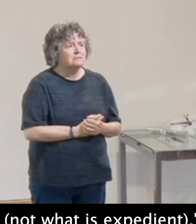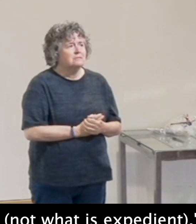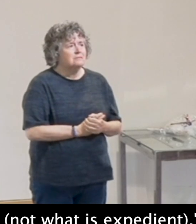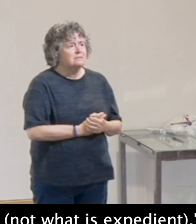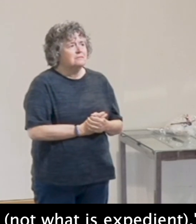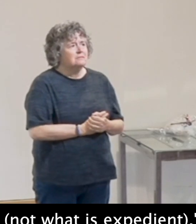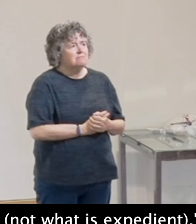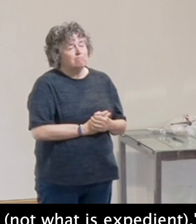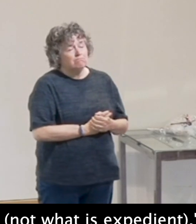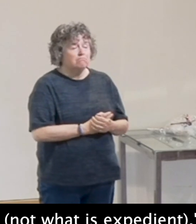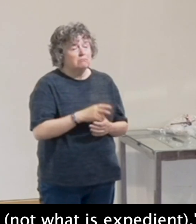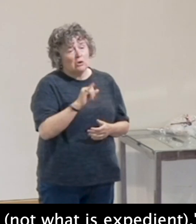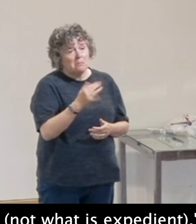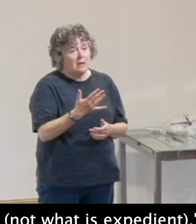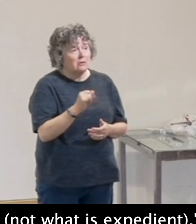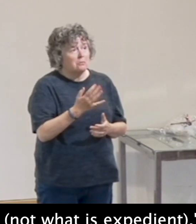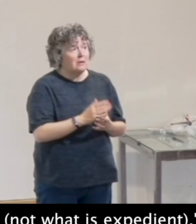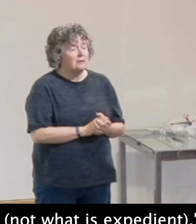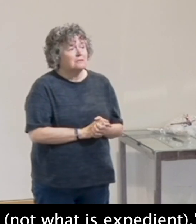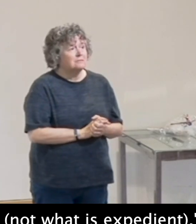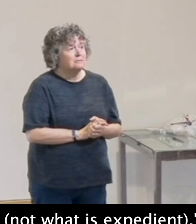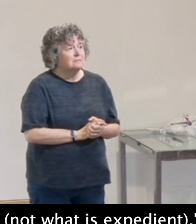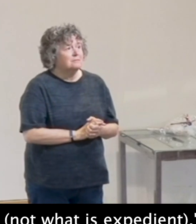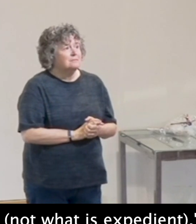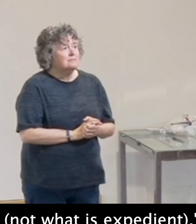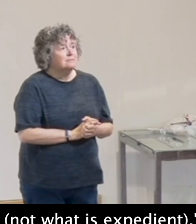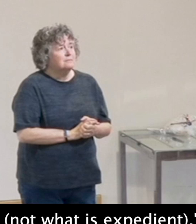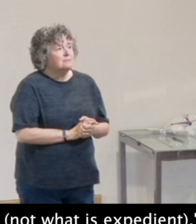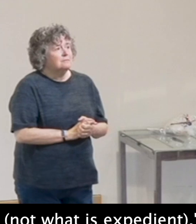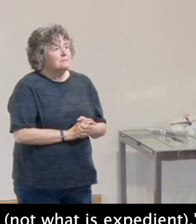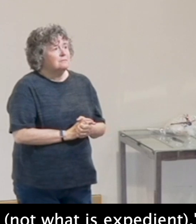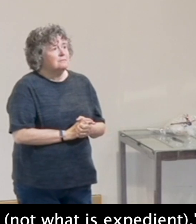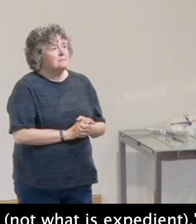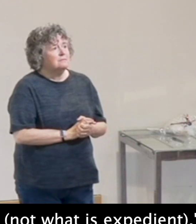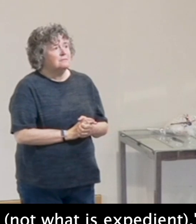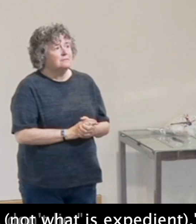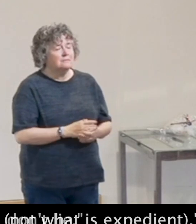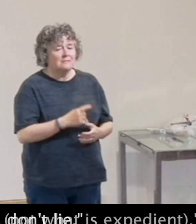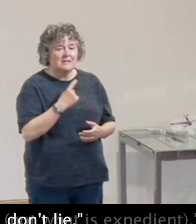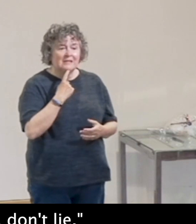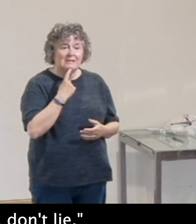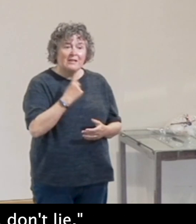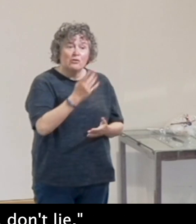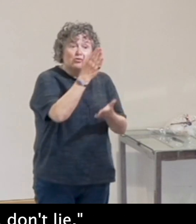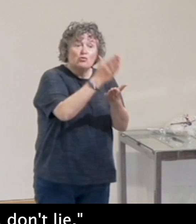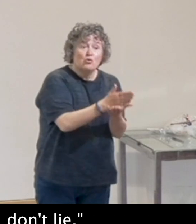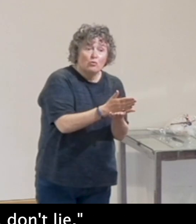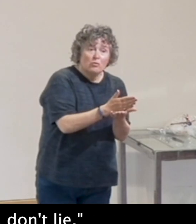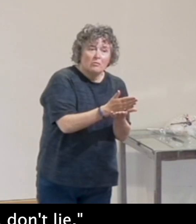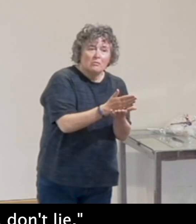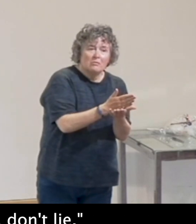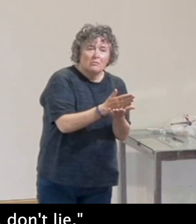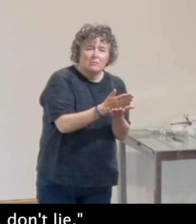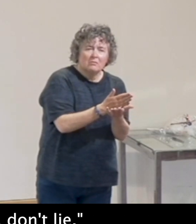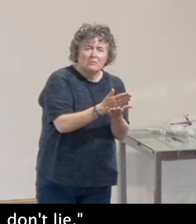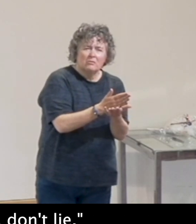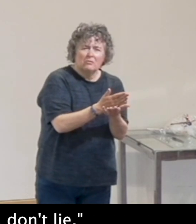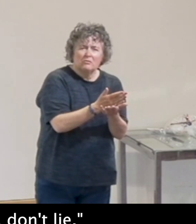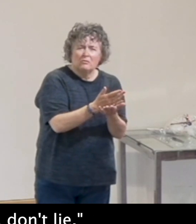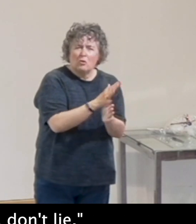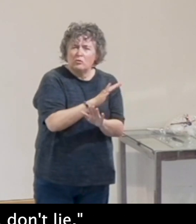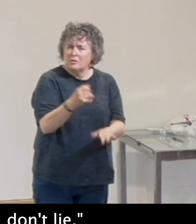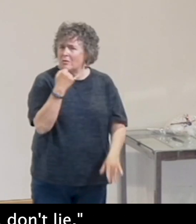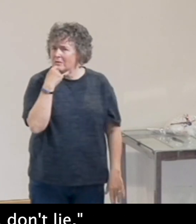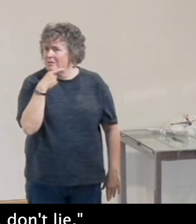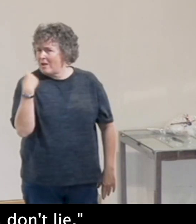it's meaningful. So again, that's okay. This one's a tricky one. Tell the truth, or at least don't lie.